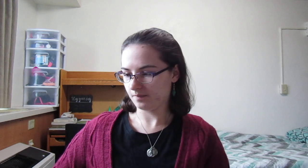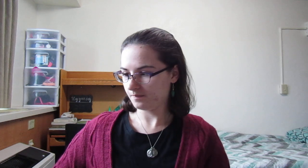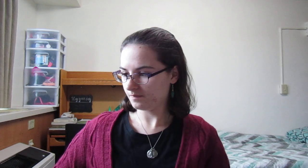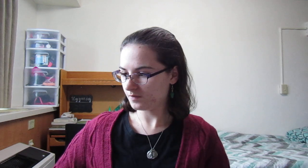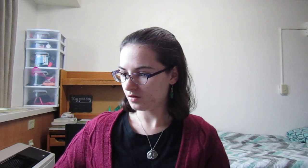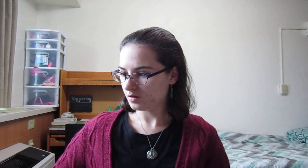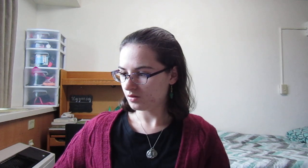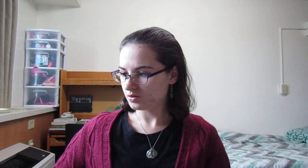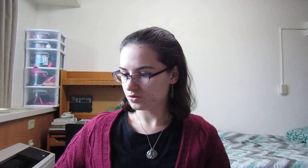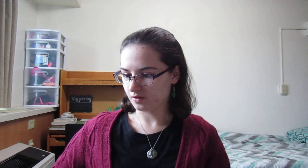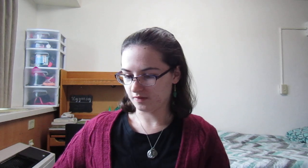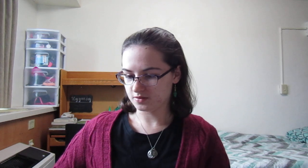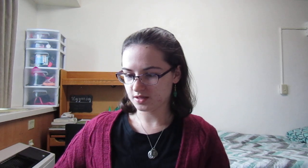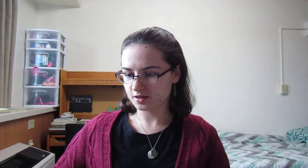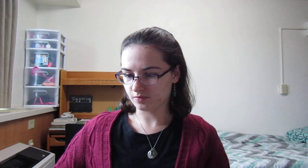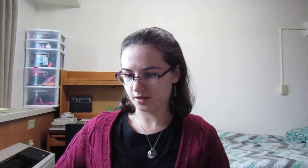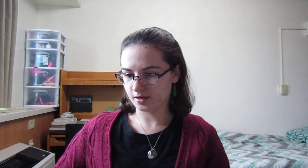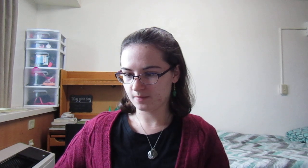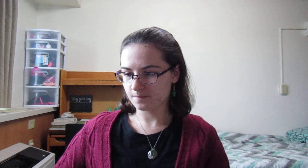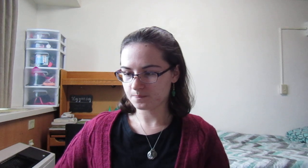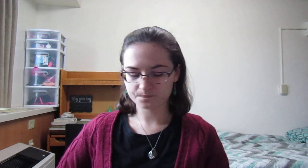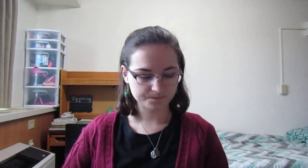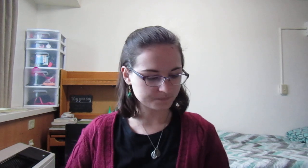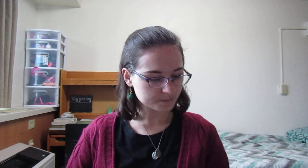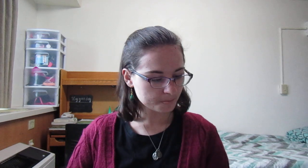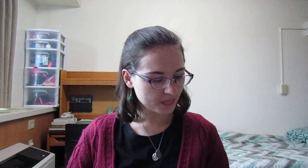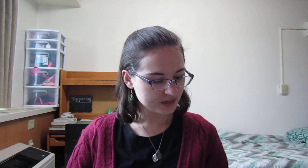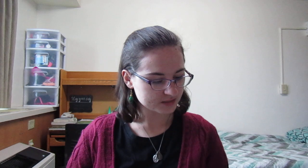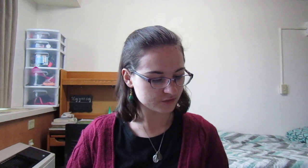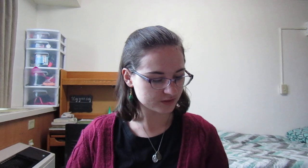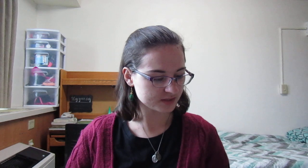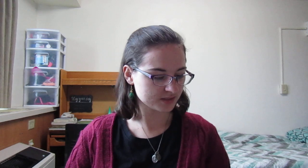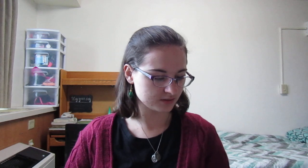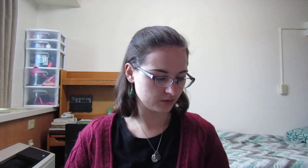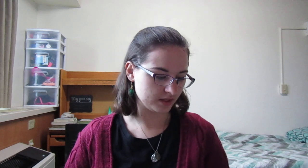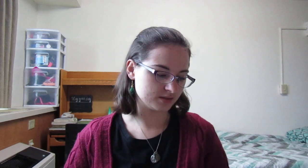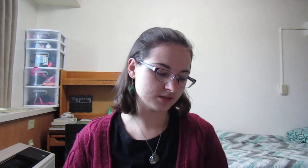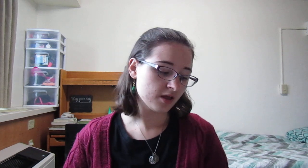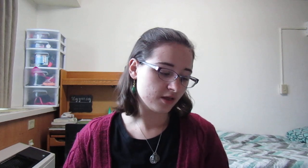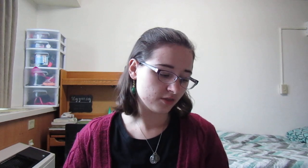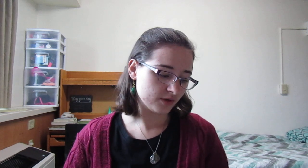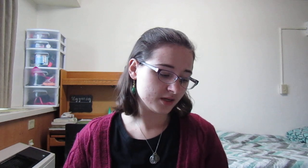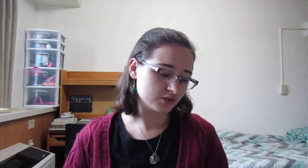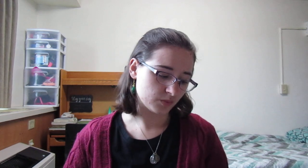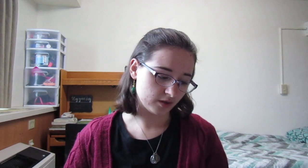Okay, so then the second reading. It is 1 Thessalonians 3, 12